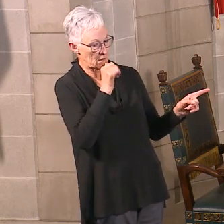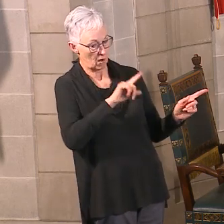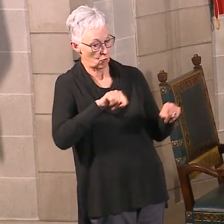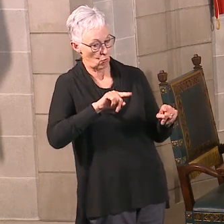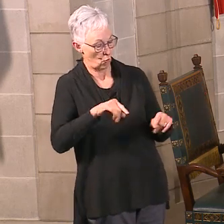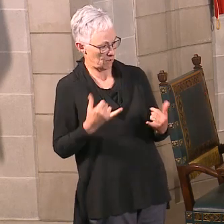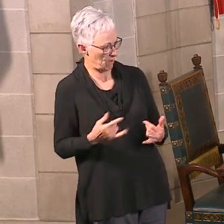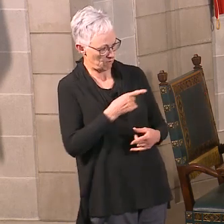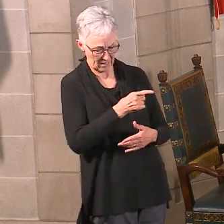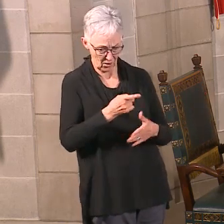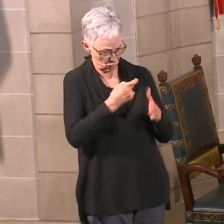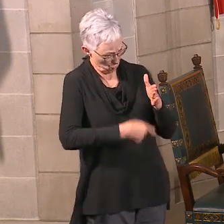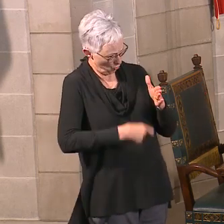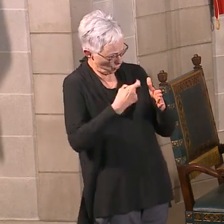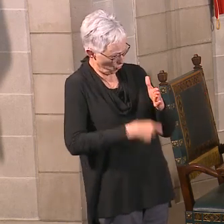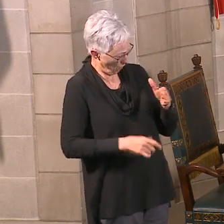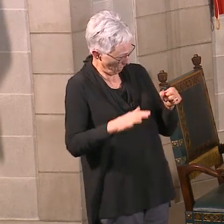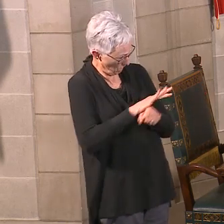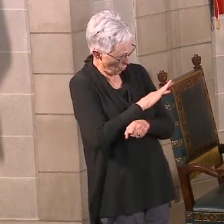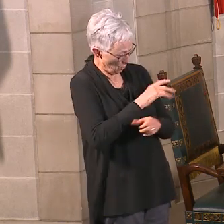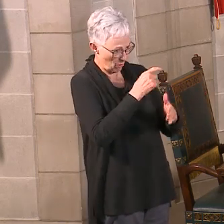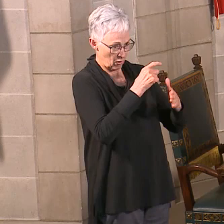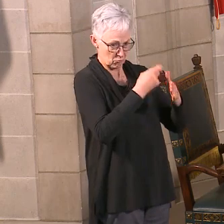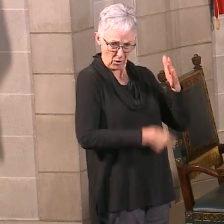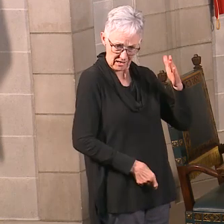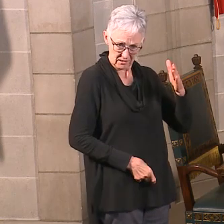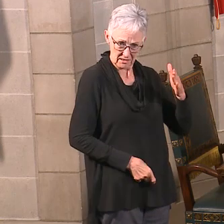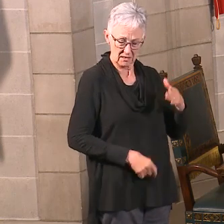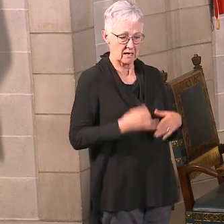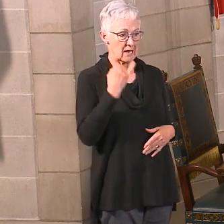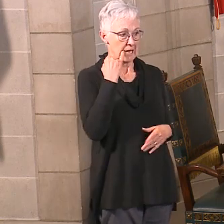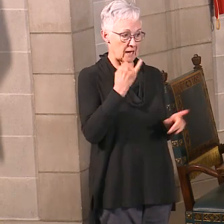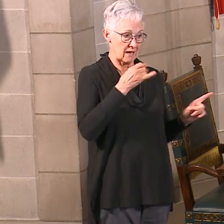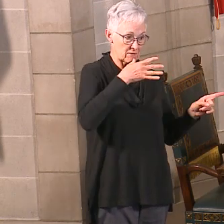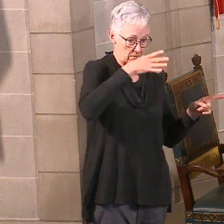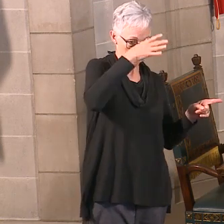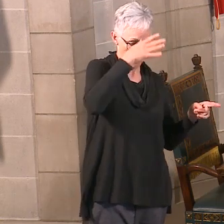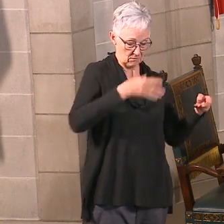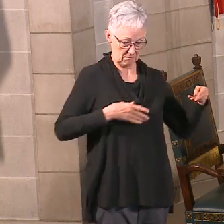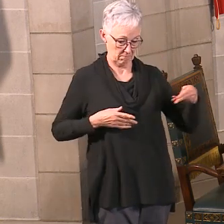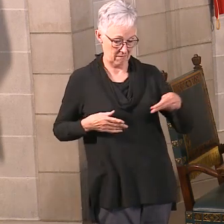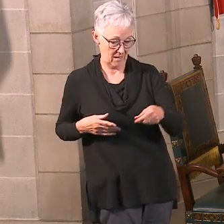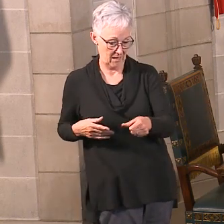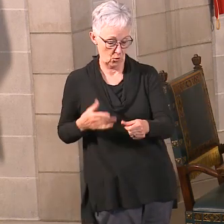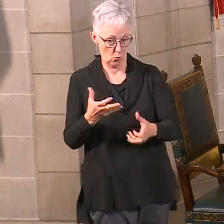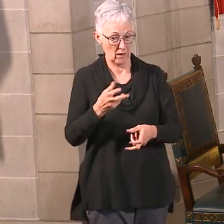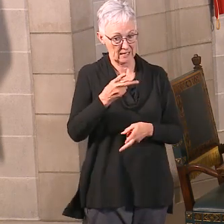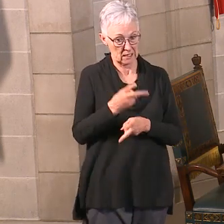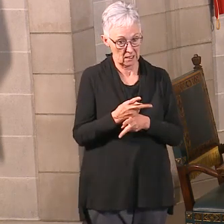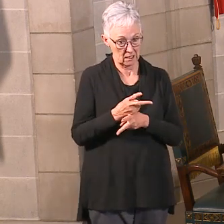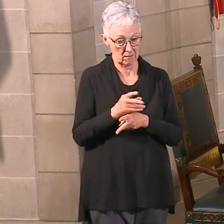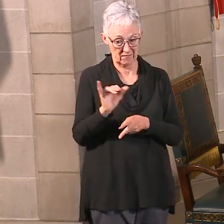going to be private transactions. So if the parent is paying that voluntarily to keep their slot at the daycare,